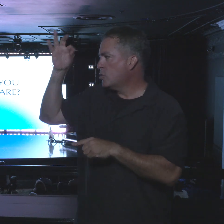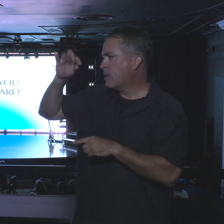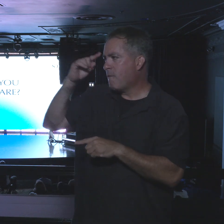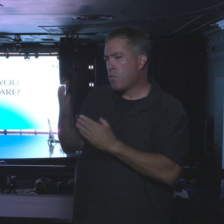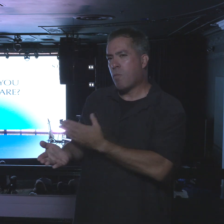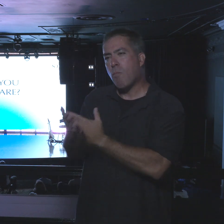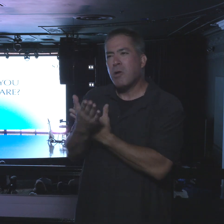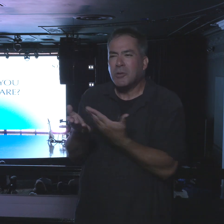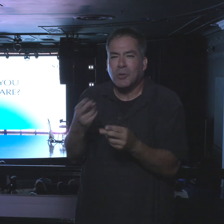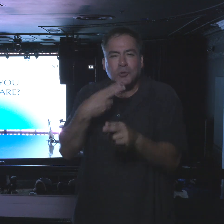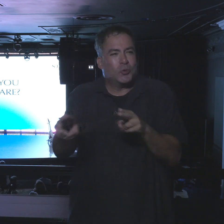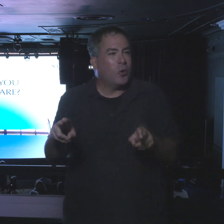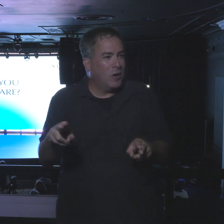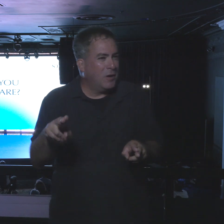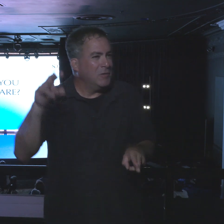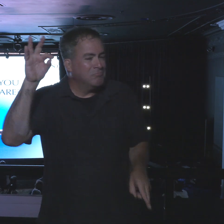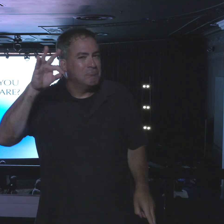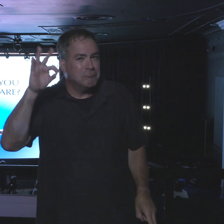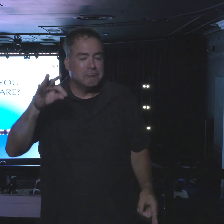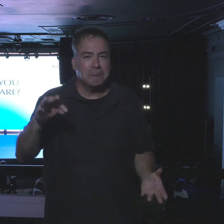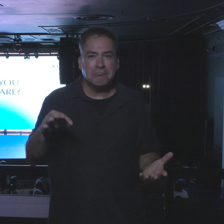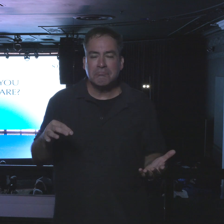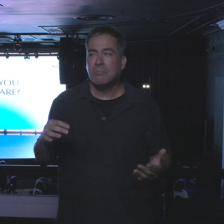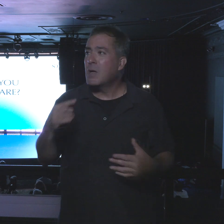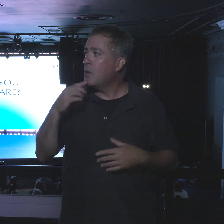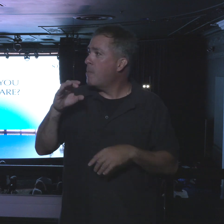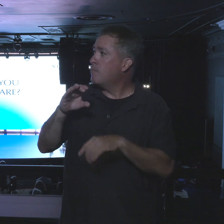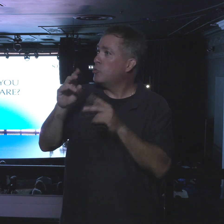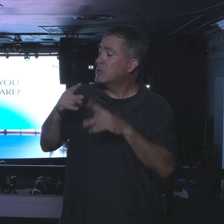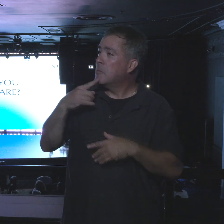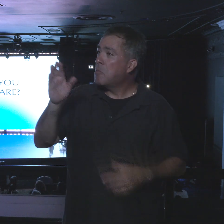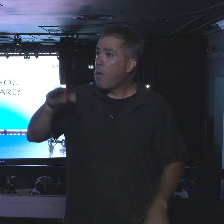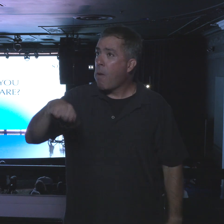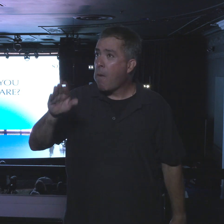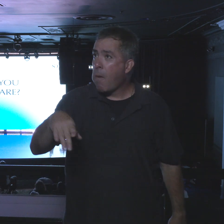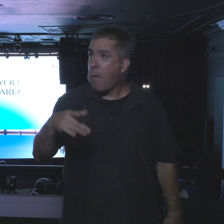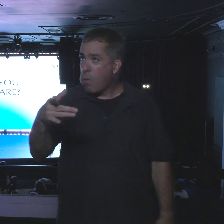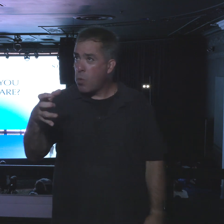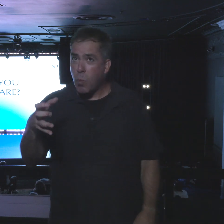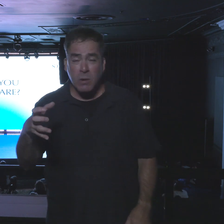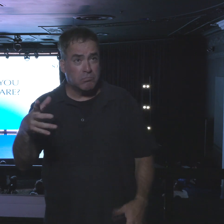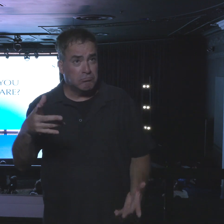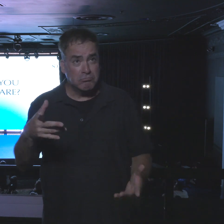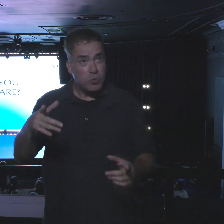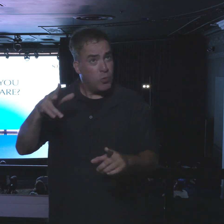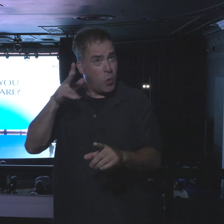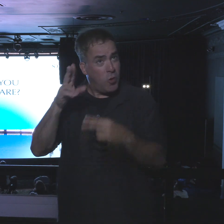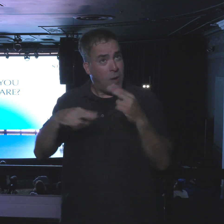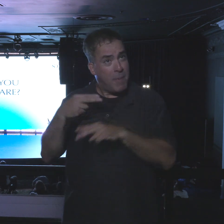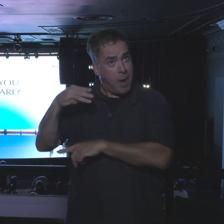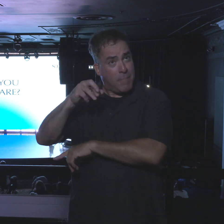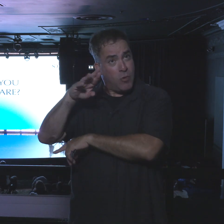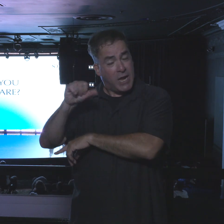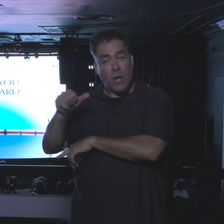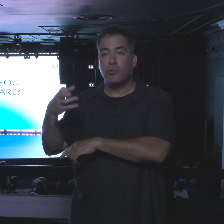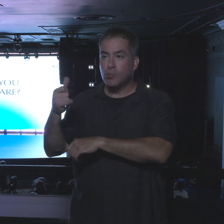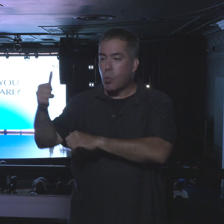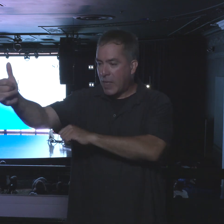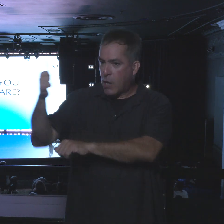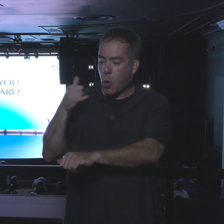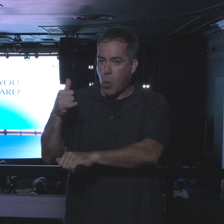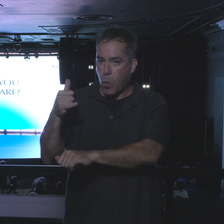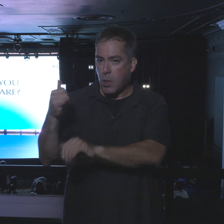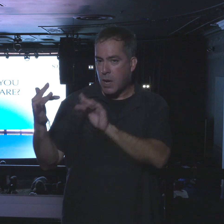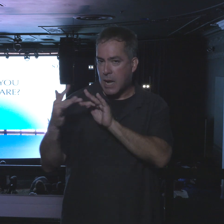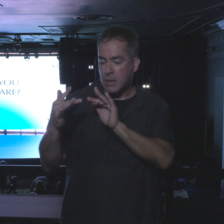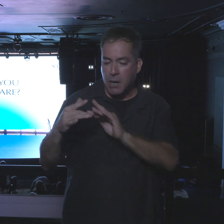you know, a little morning speaker. And someone in the church says, wow, have you ever heard Mama Maria? So they call me up and